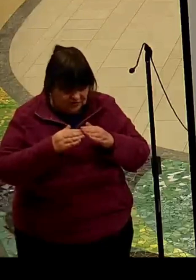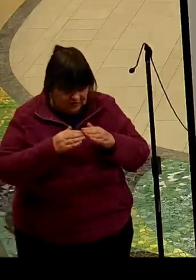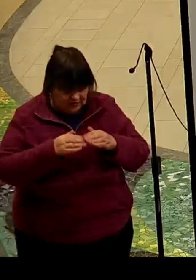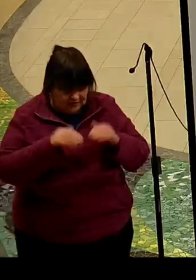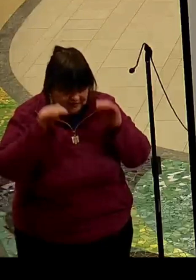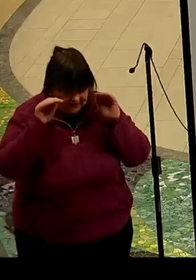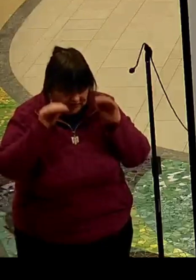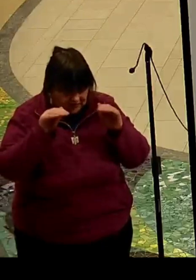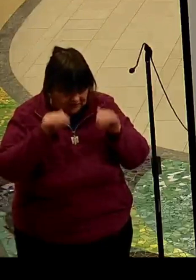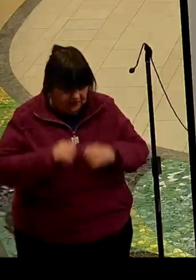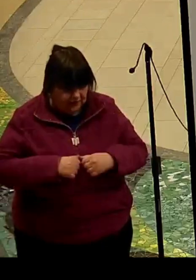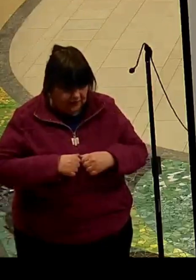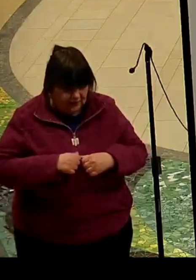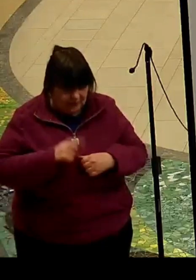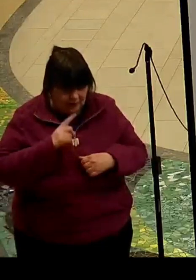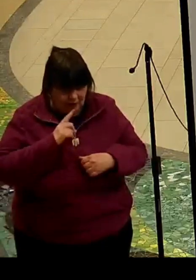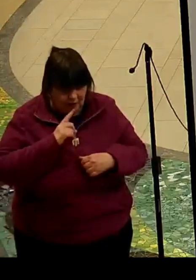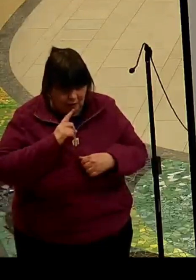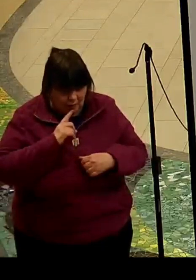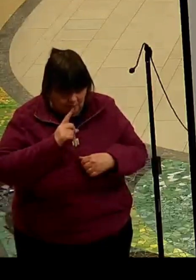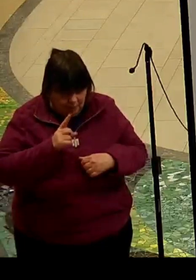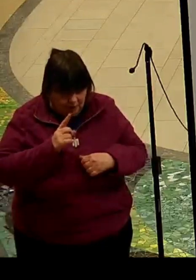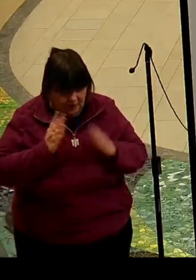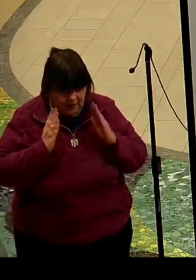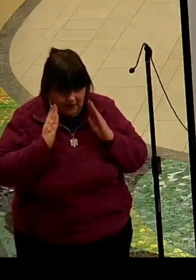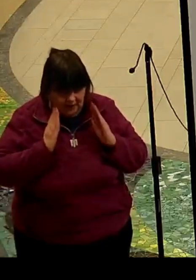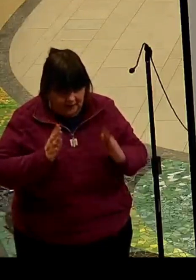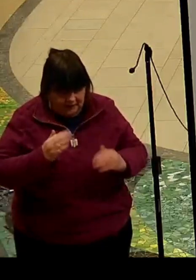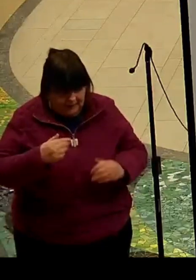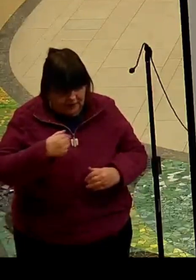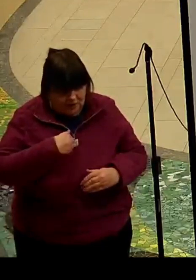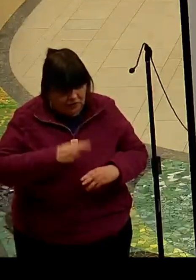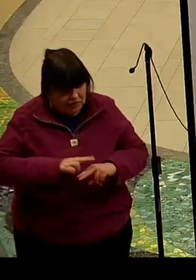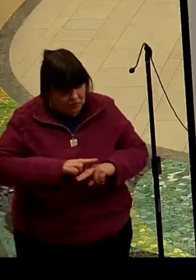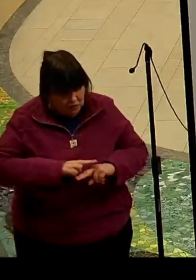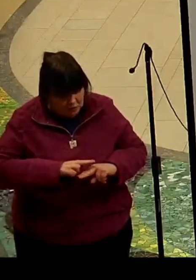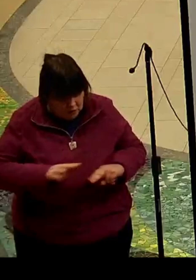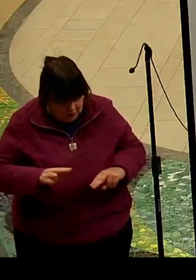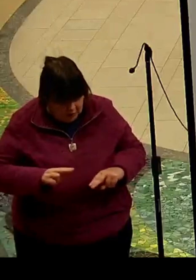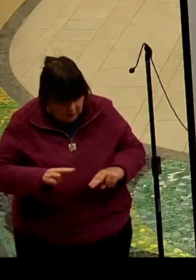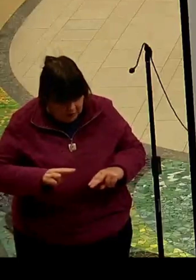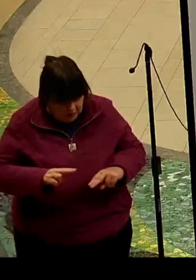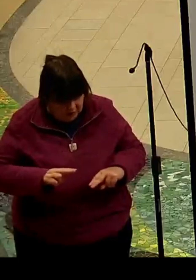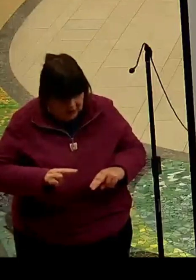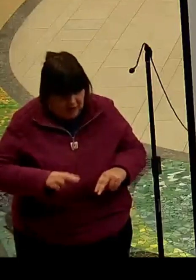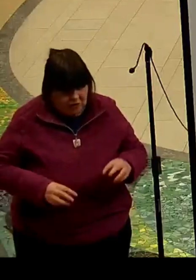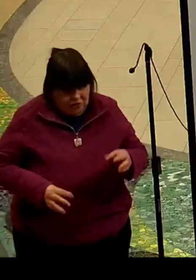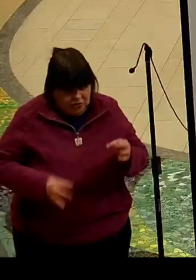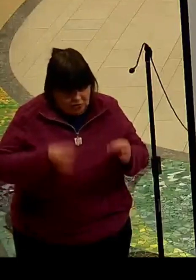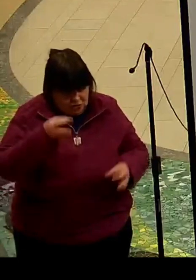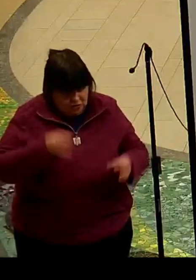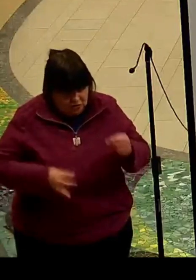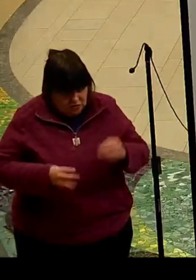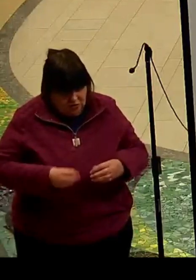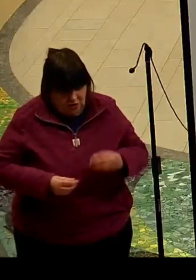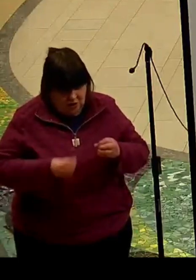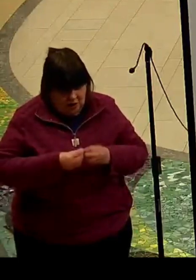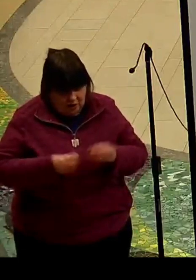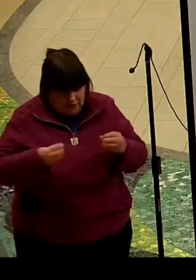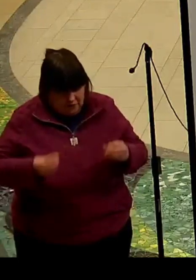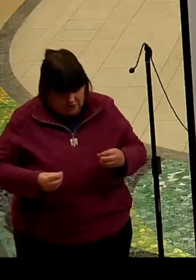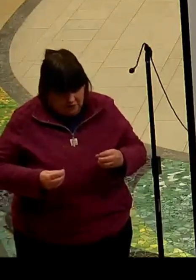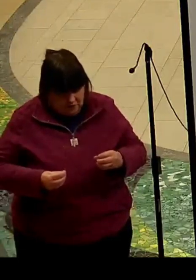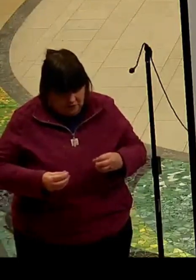church's teachings. But let us not judge